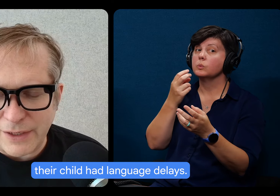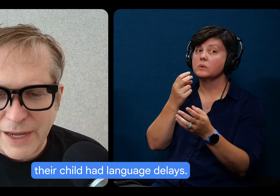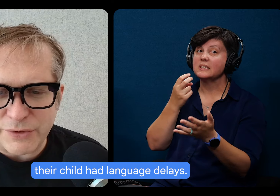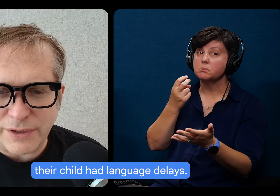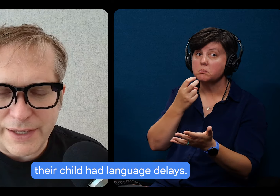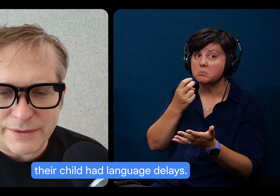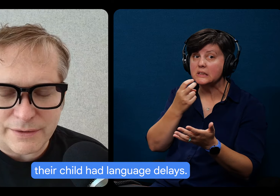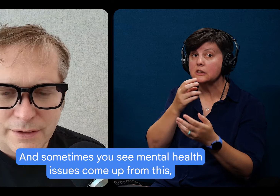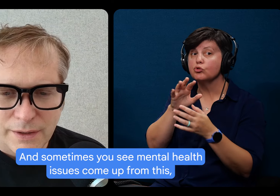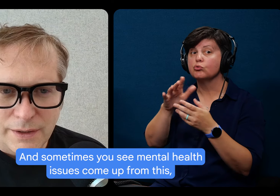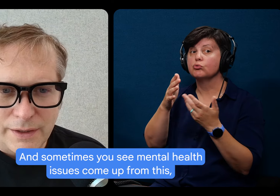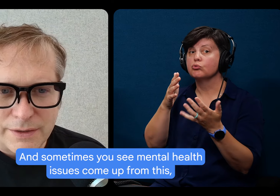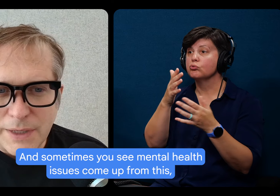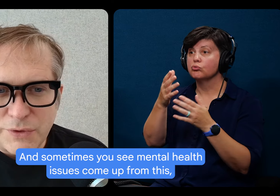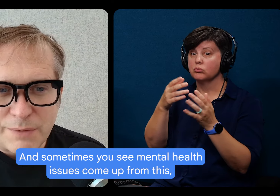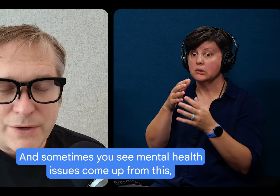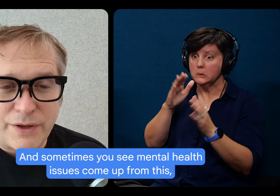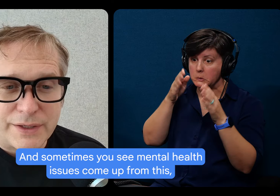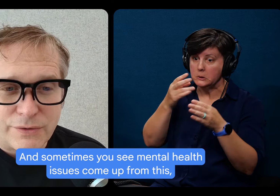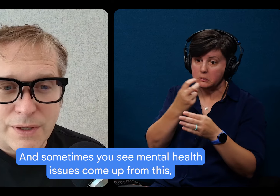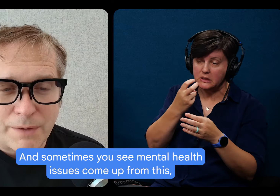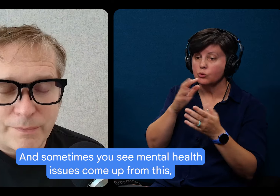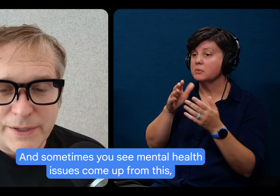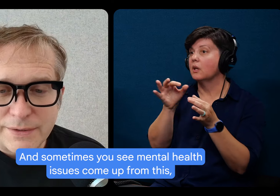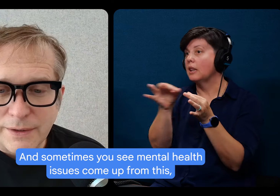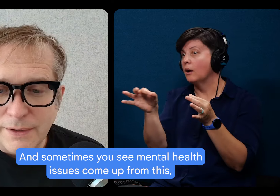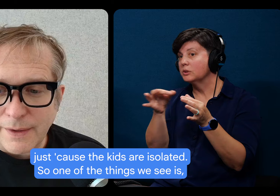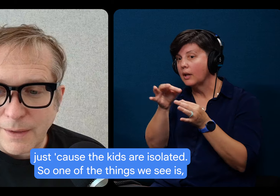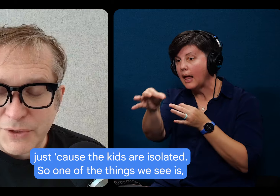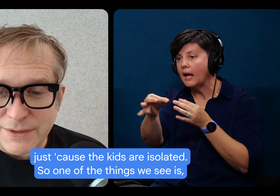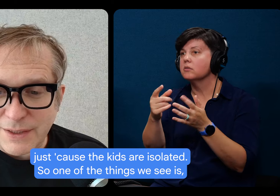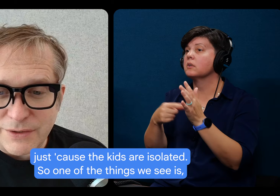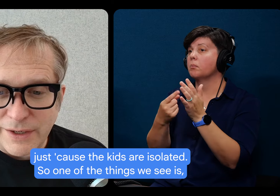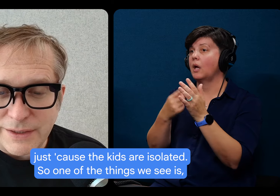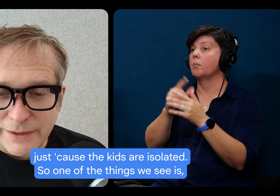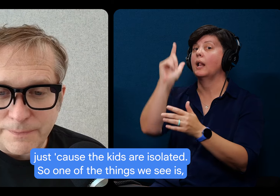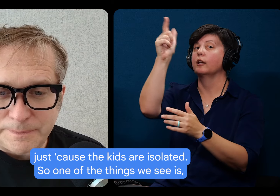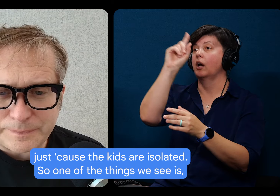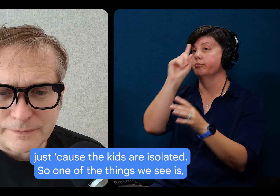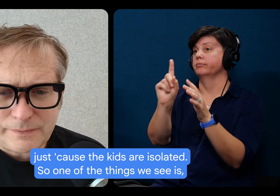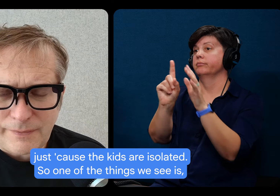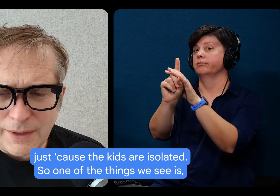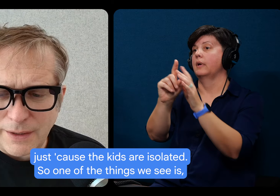child had language delays. And sometimes you see mental health issues come up from this just because the kids are isolated.